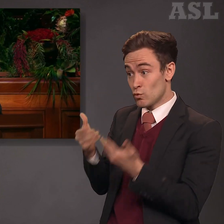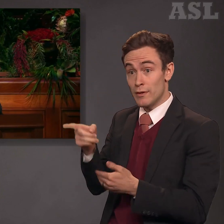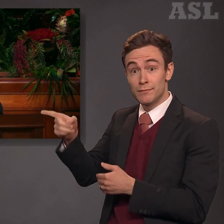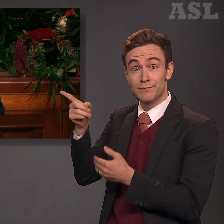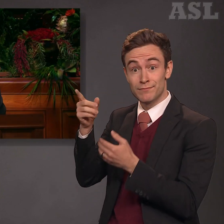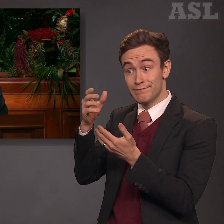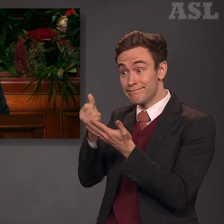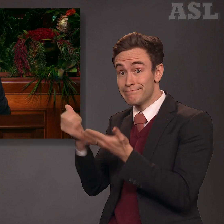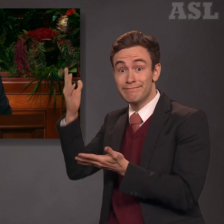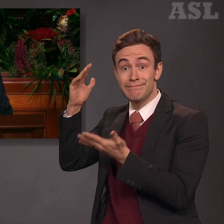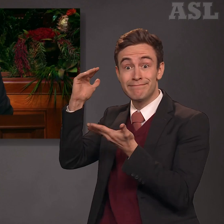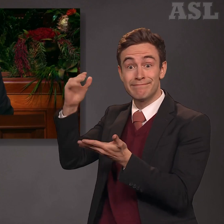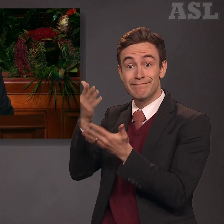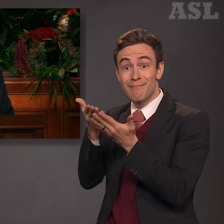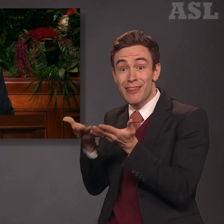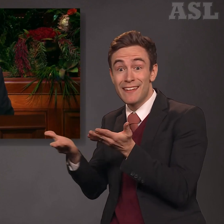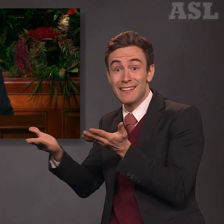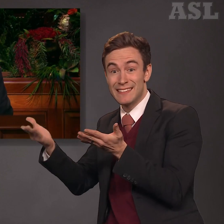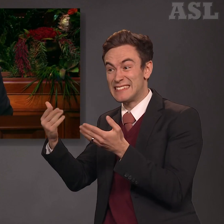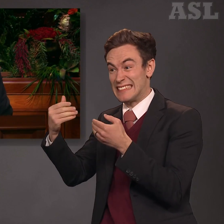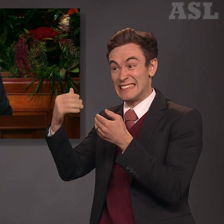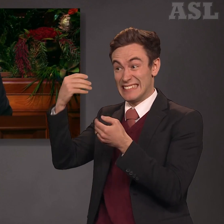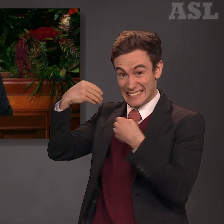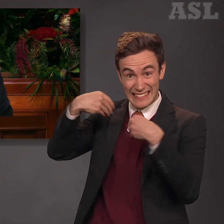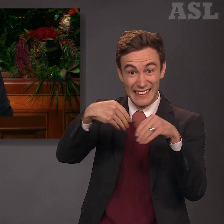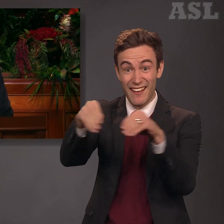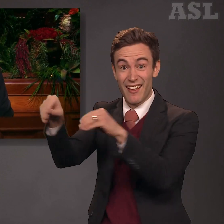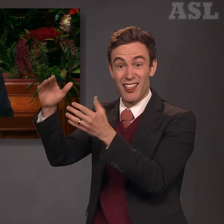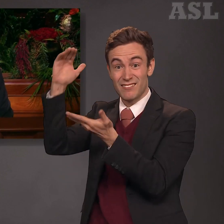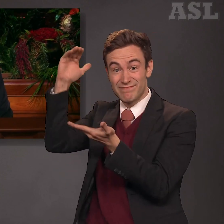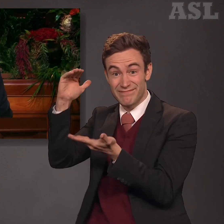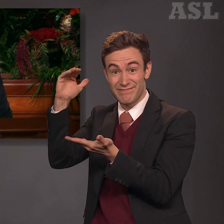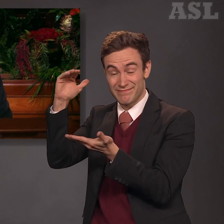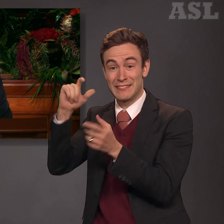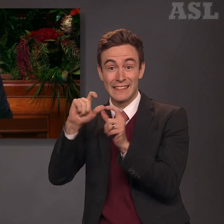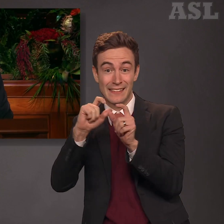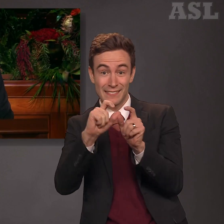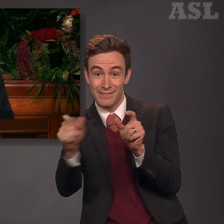give the proceedings to the poor, take up his cross and follow him.